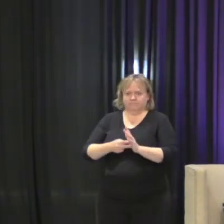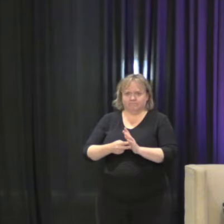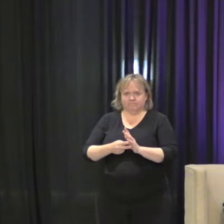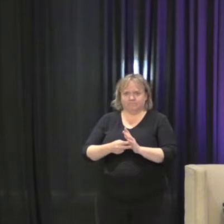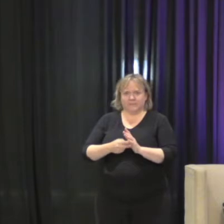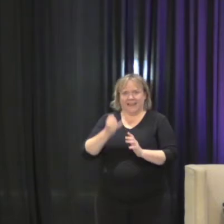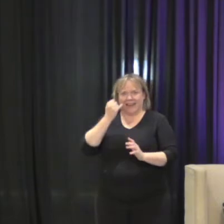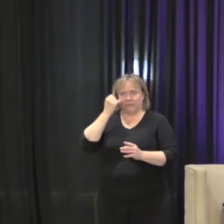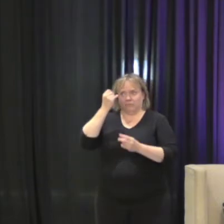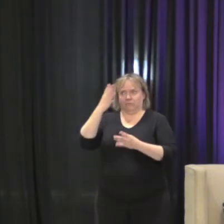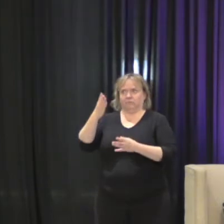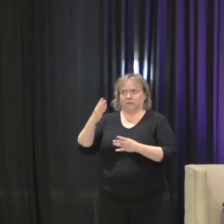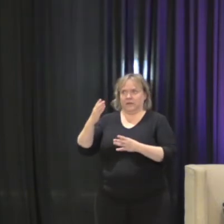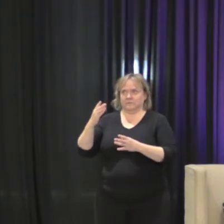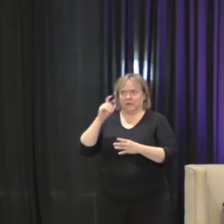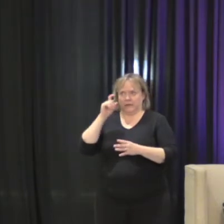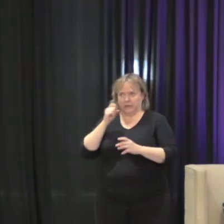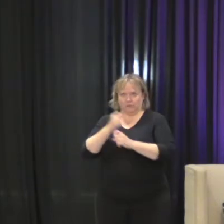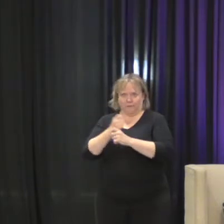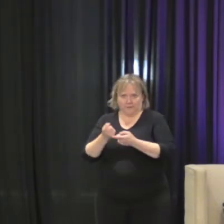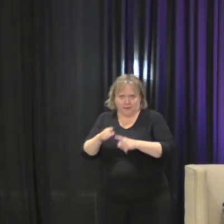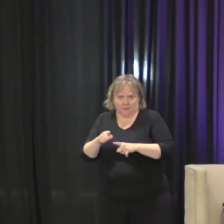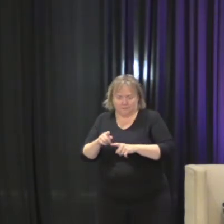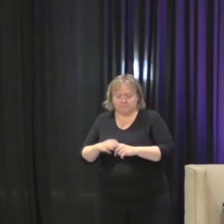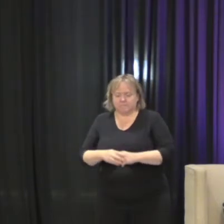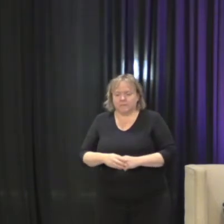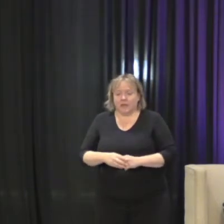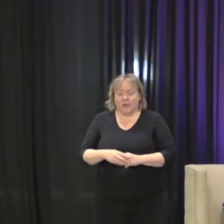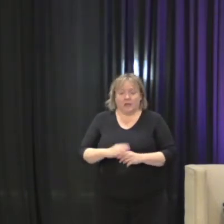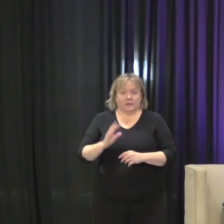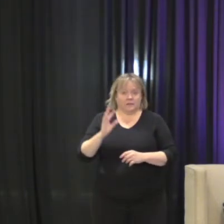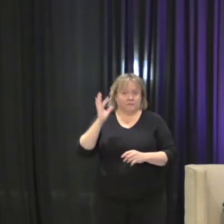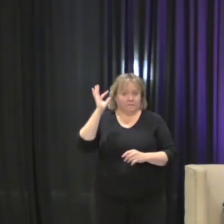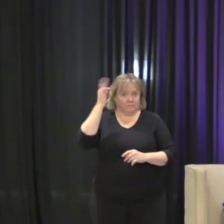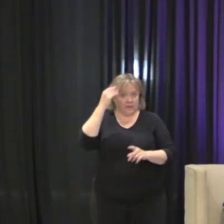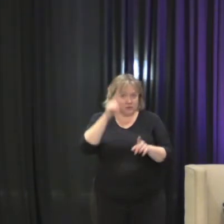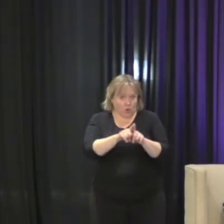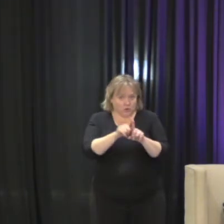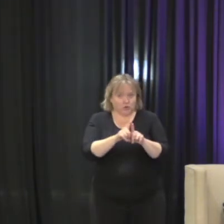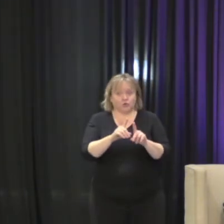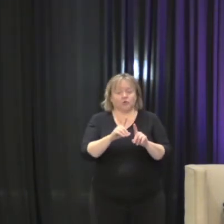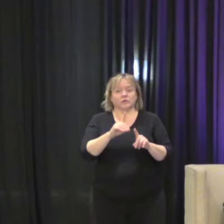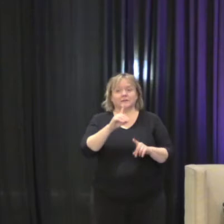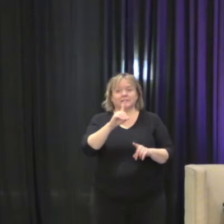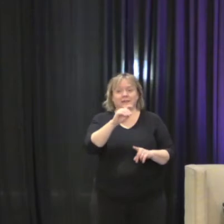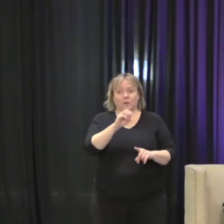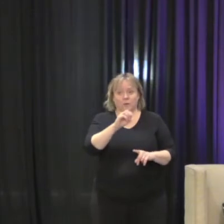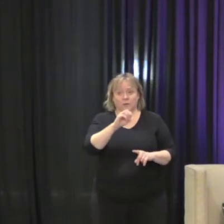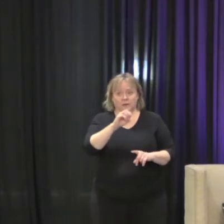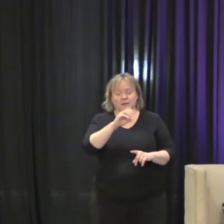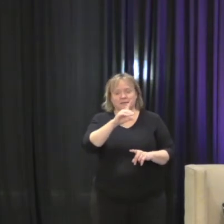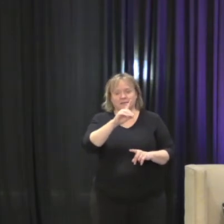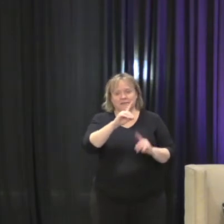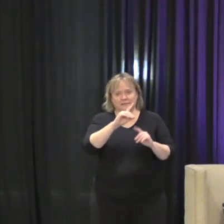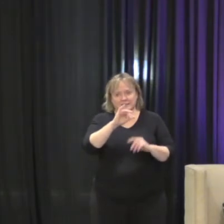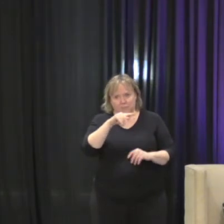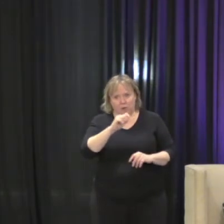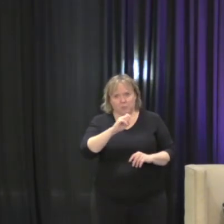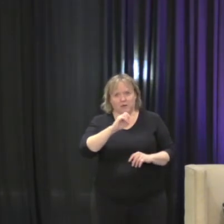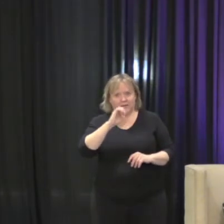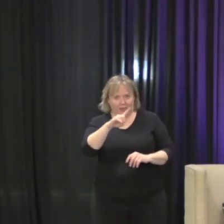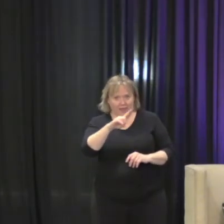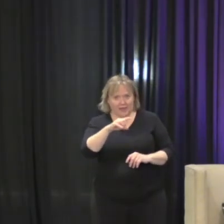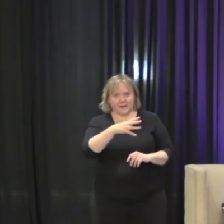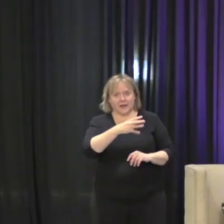that the federal government, through the Department of Education and the Department of Justice, we're holding those schools